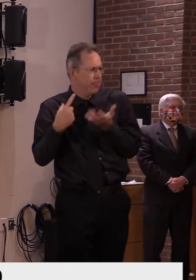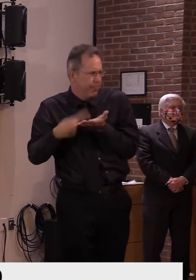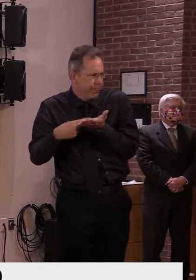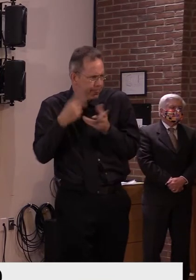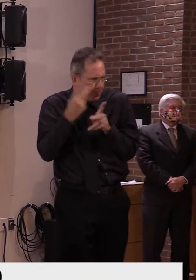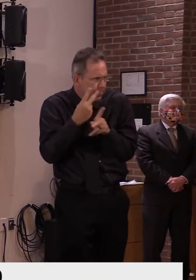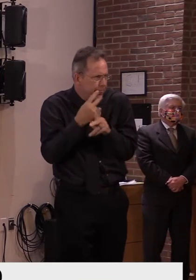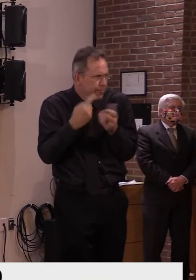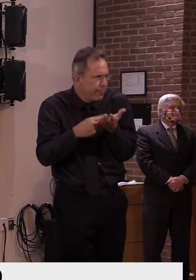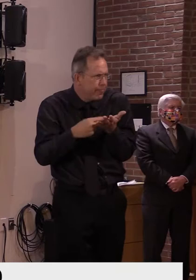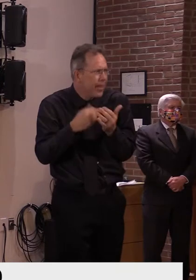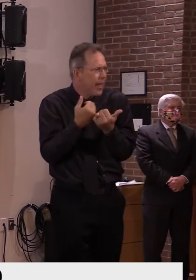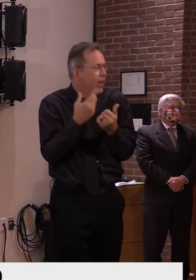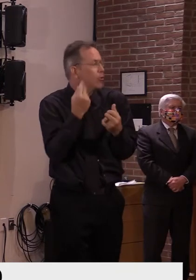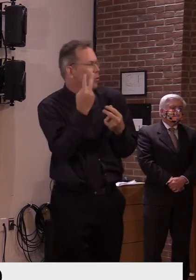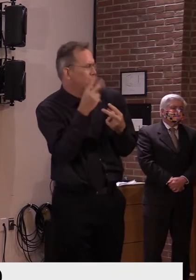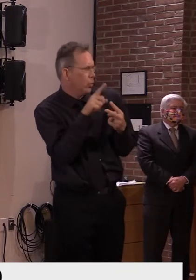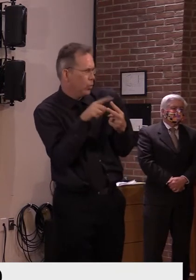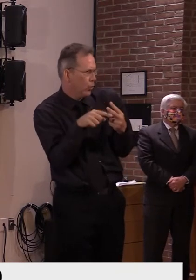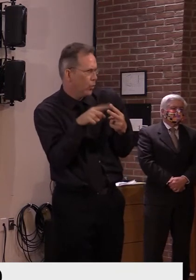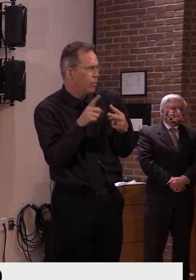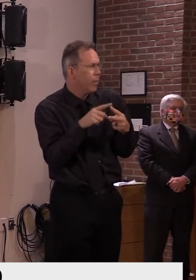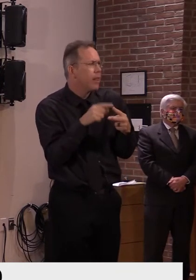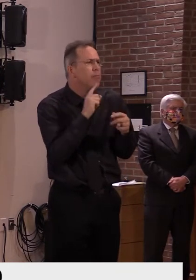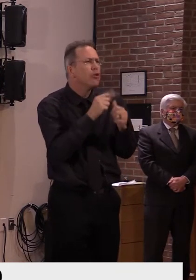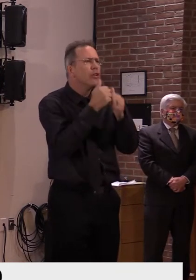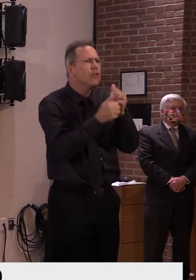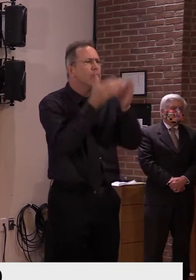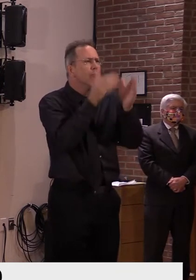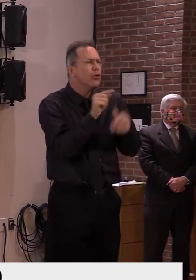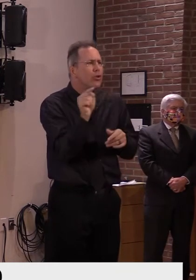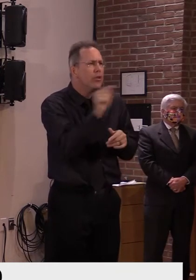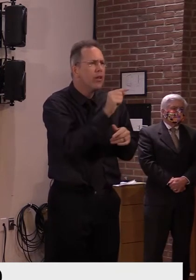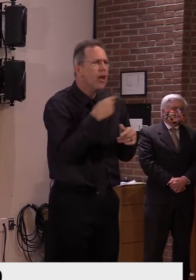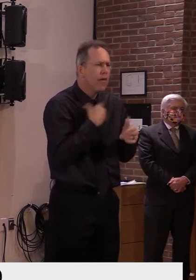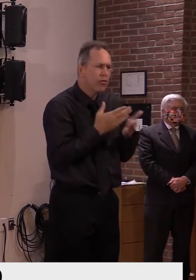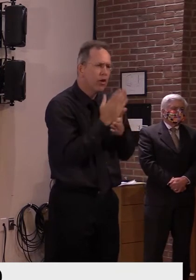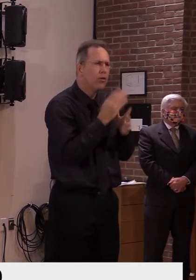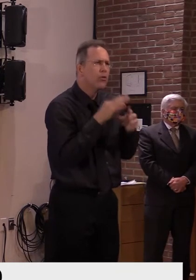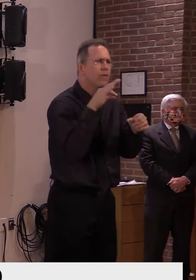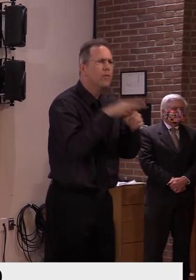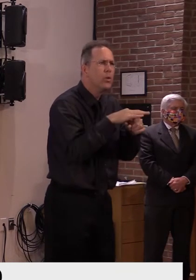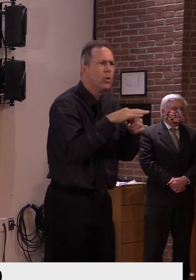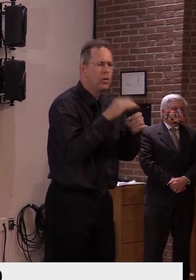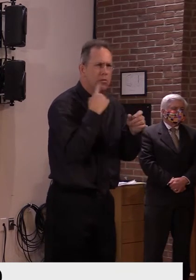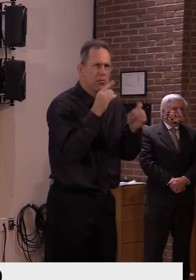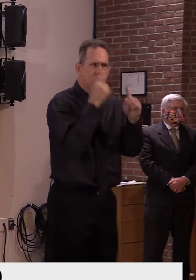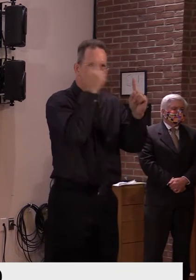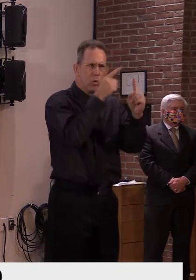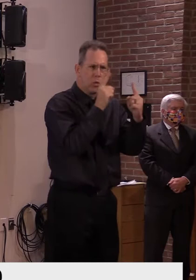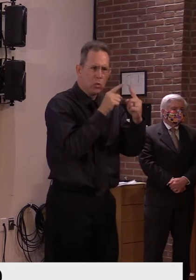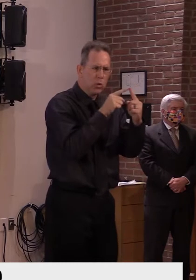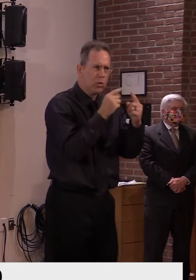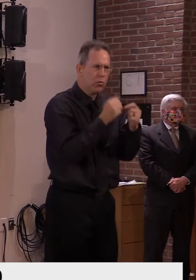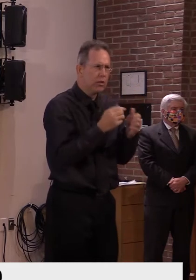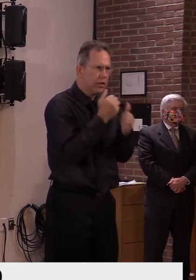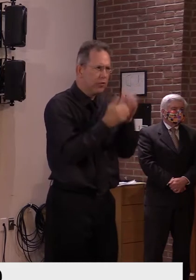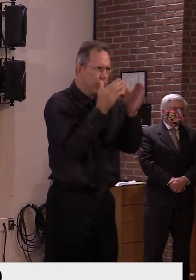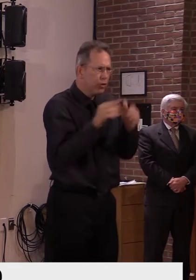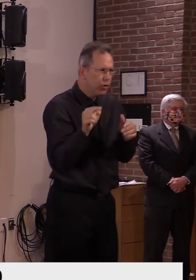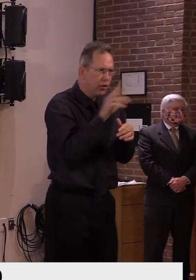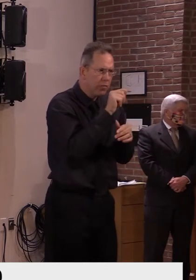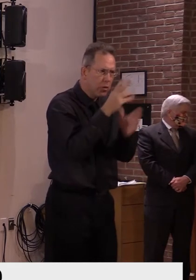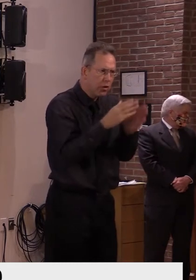preserve the voting rights of every eligible Vermont voter and two, to protect the health and safety of not only our